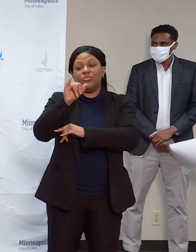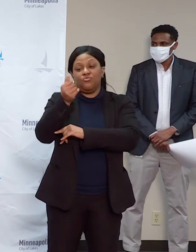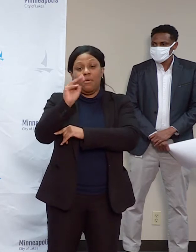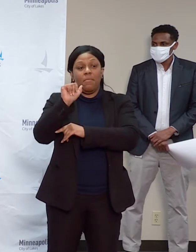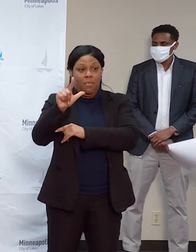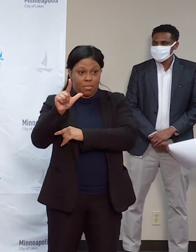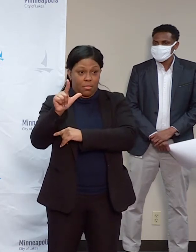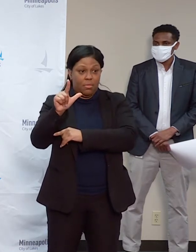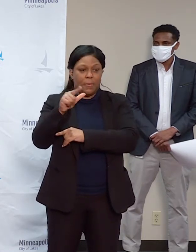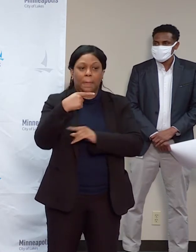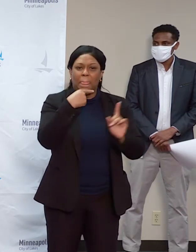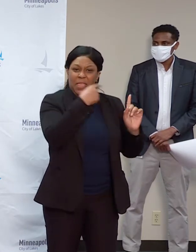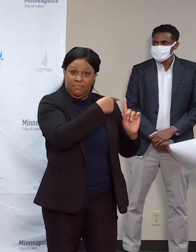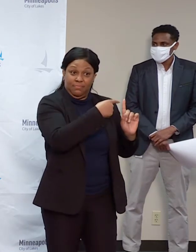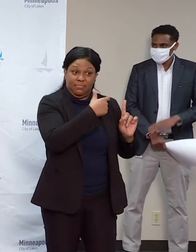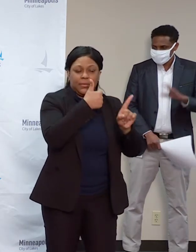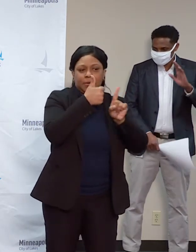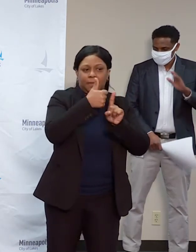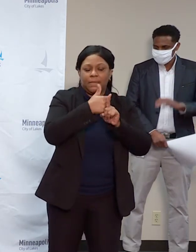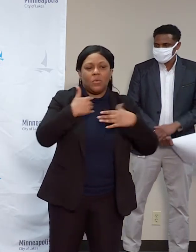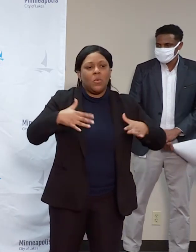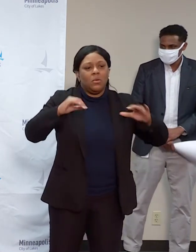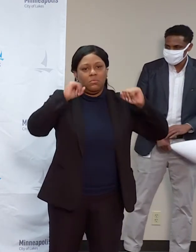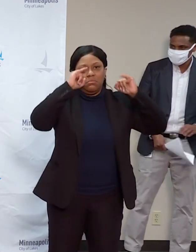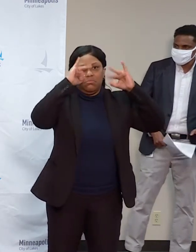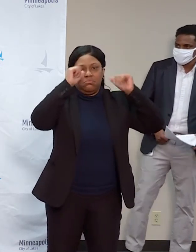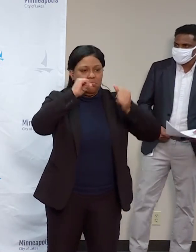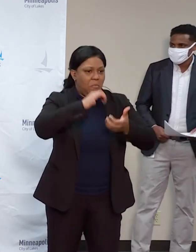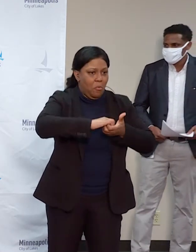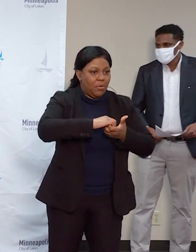partner throughout. Council member.